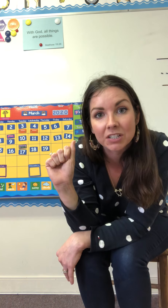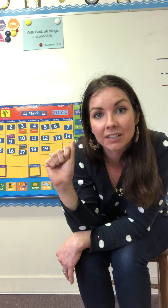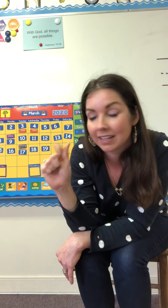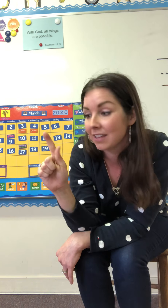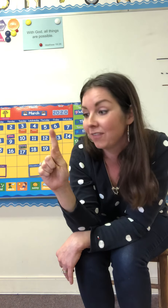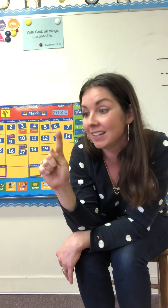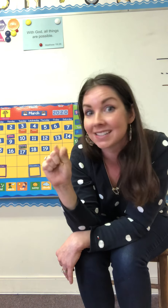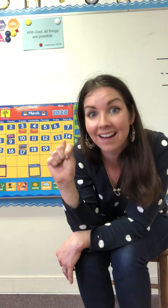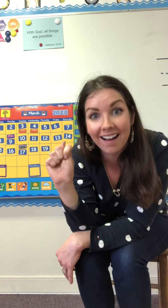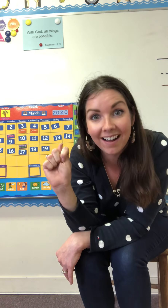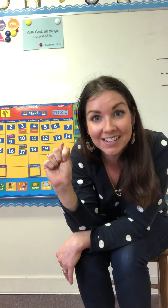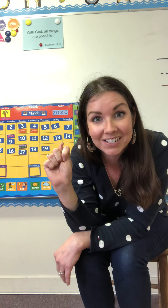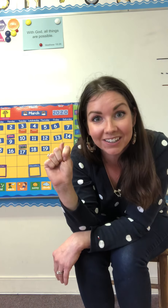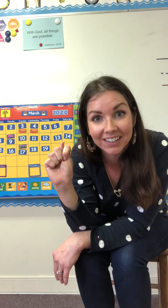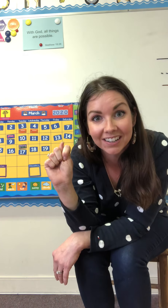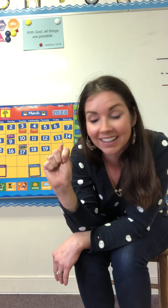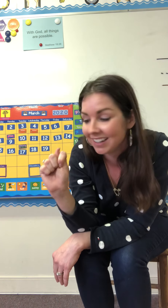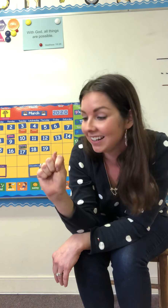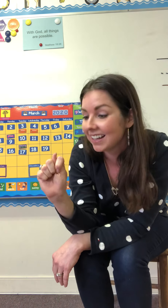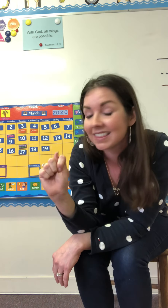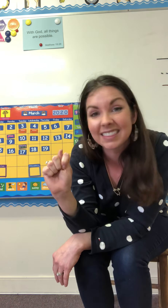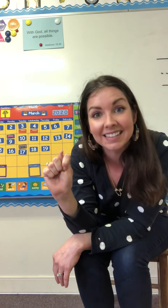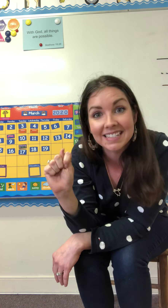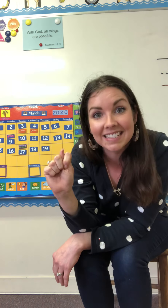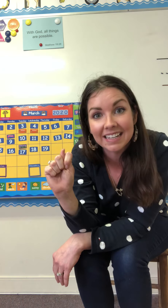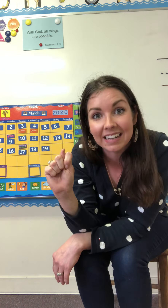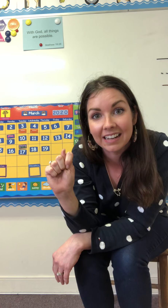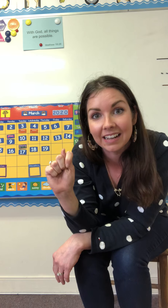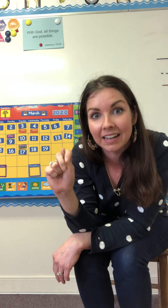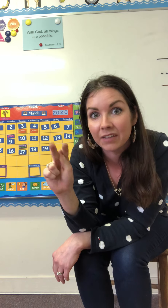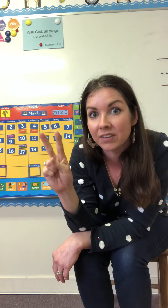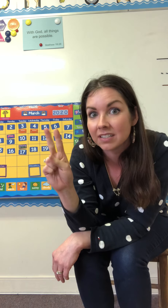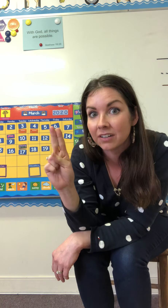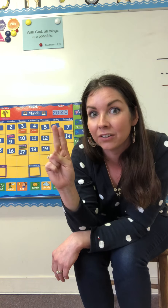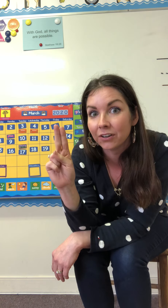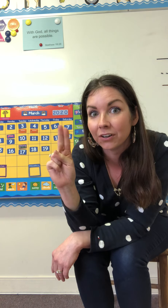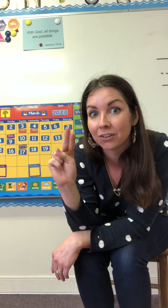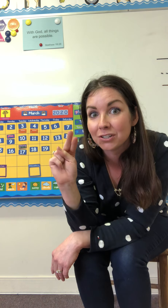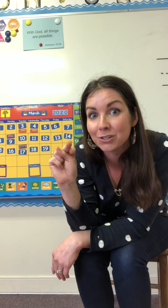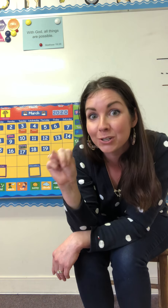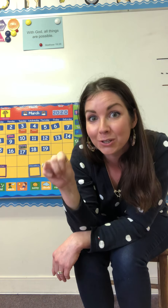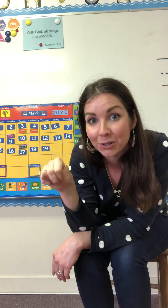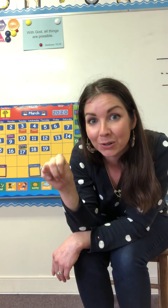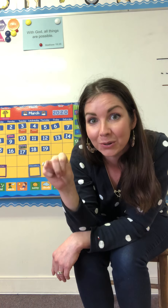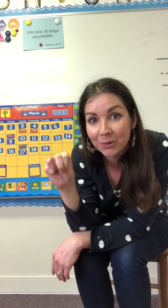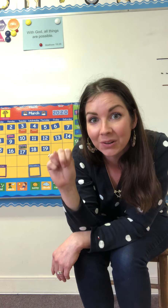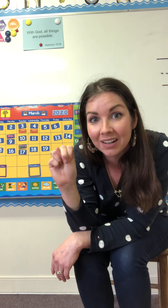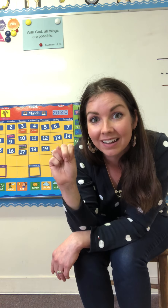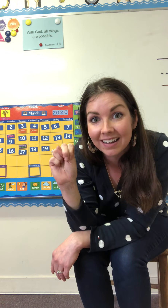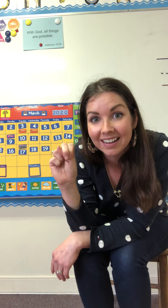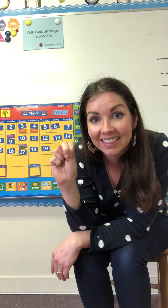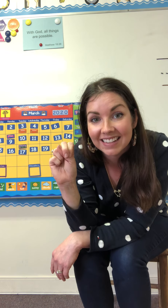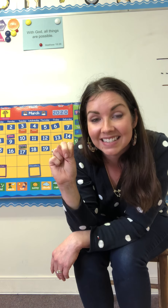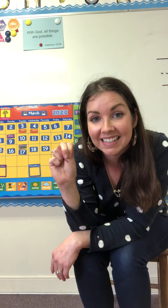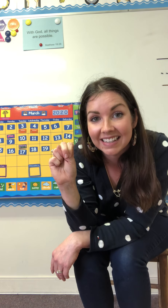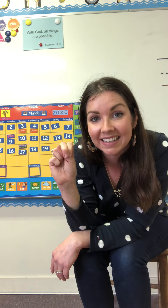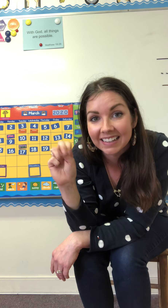if it's under that's a T if it's under 2 that's an N